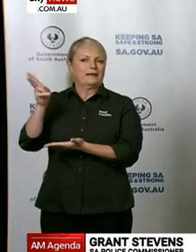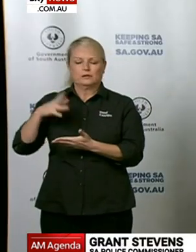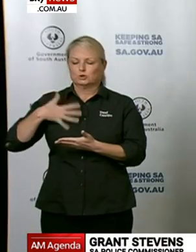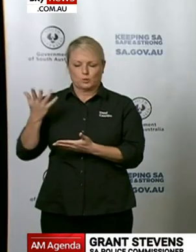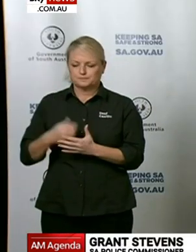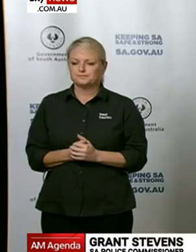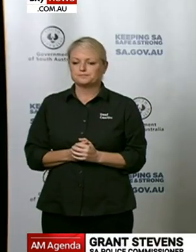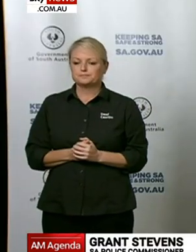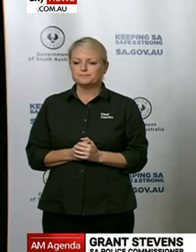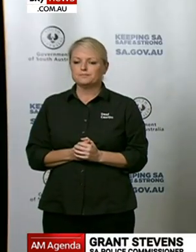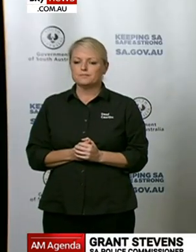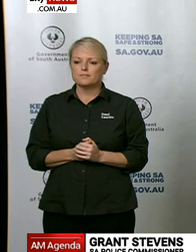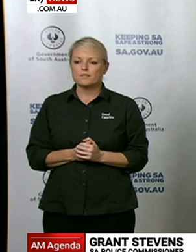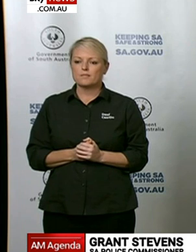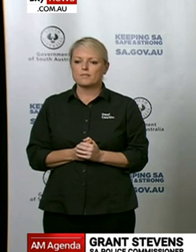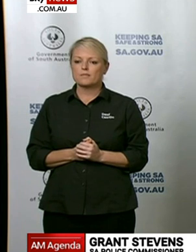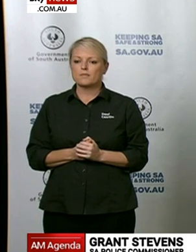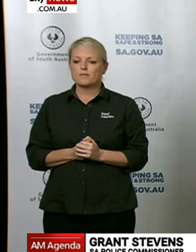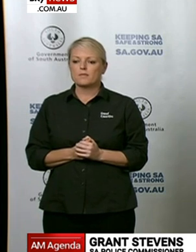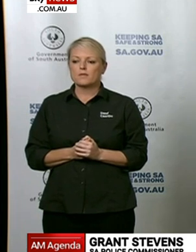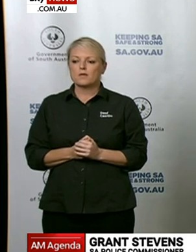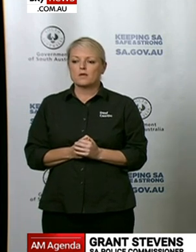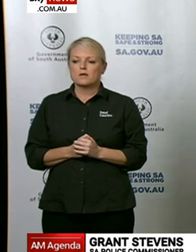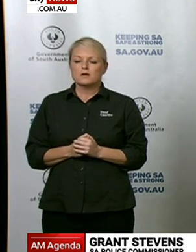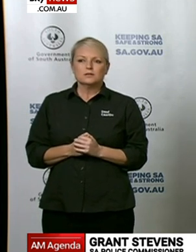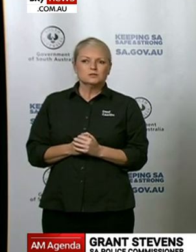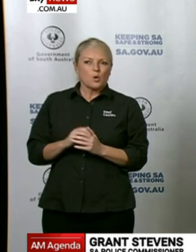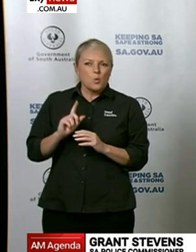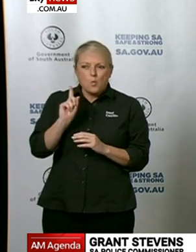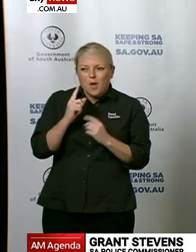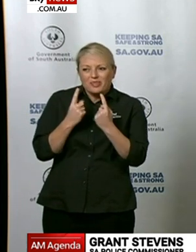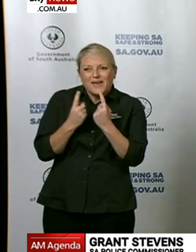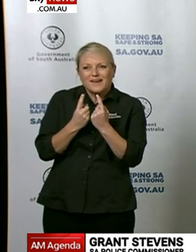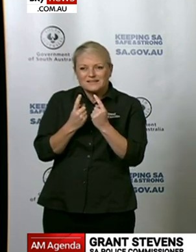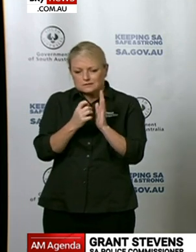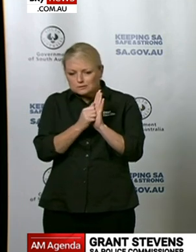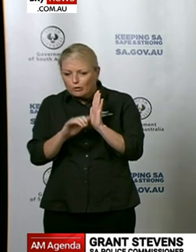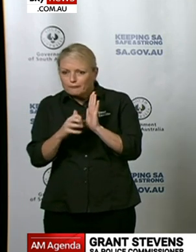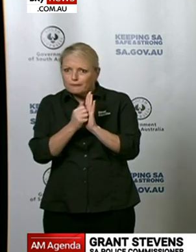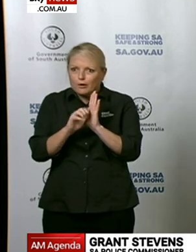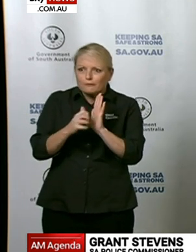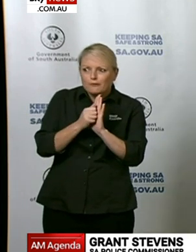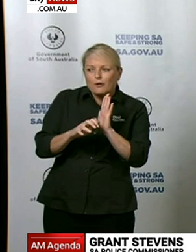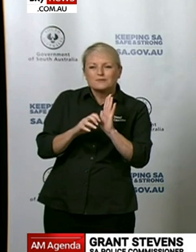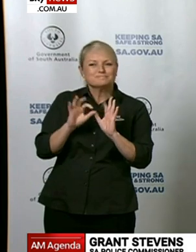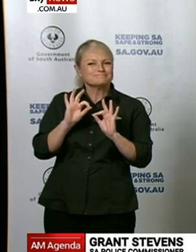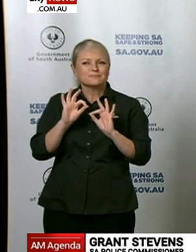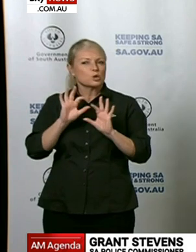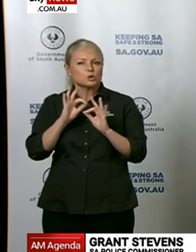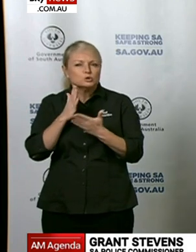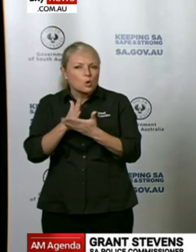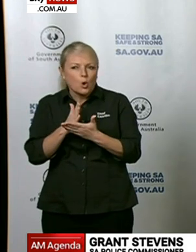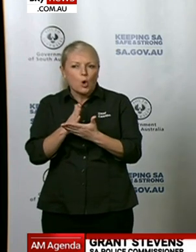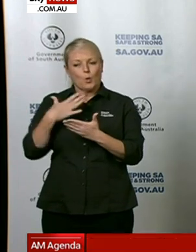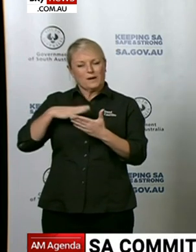Decisions about what activities may be relaxed will be taken on advice from a range of different sources to make sure that we're making informed